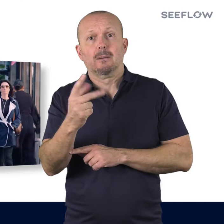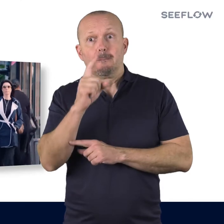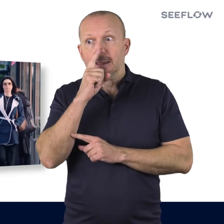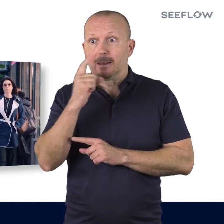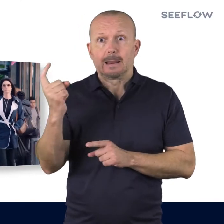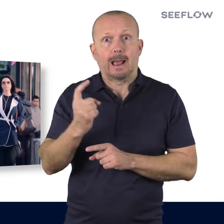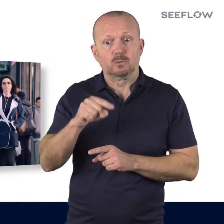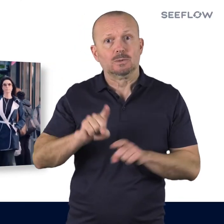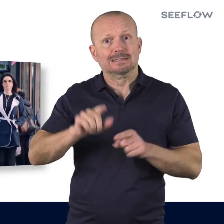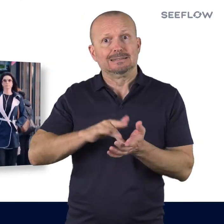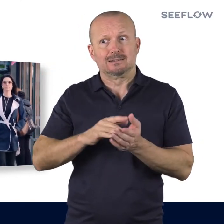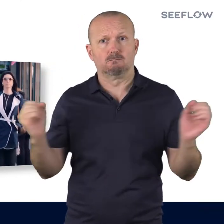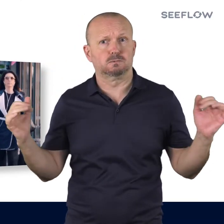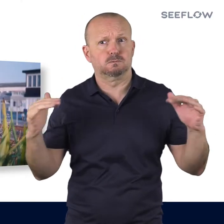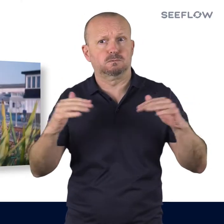double by 2038.